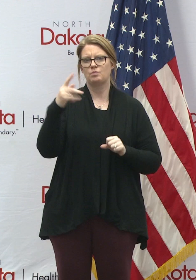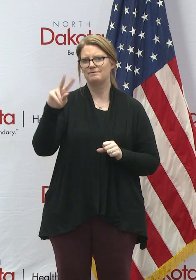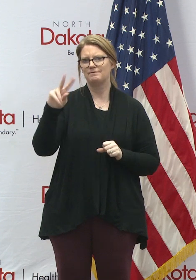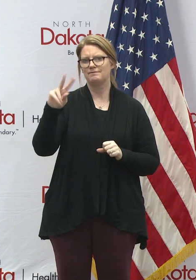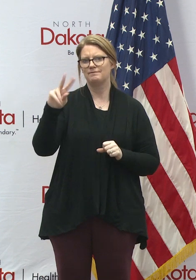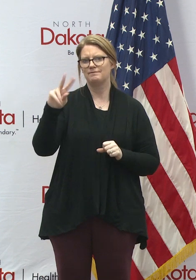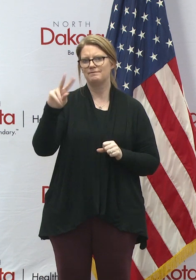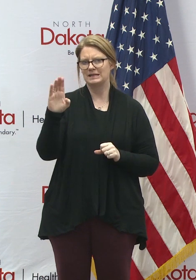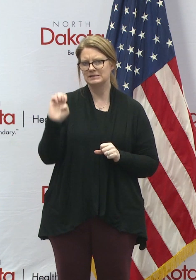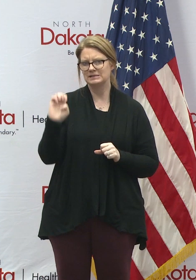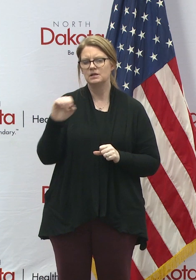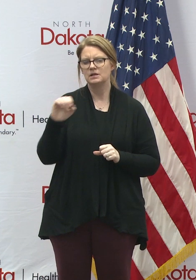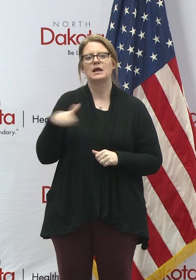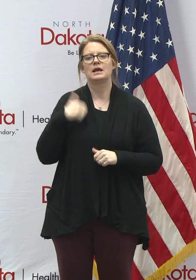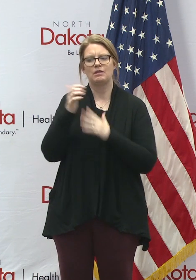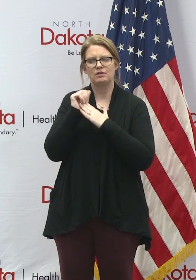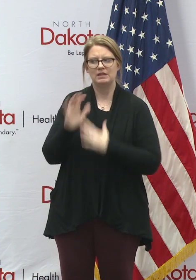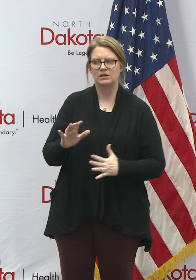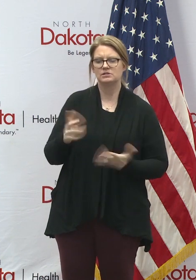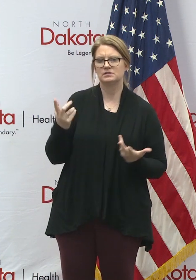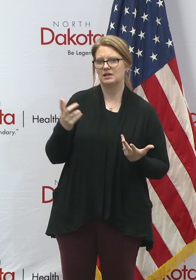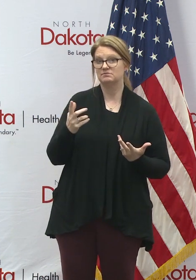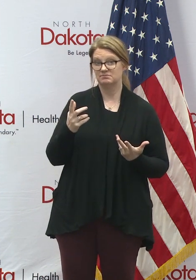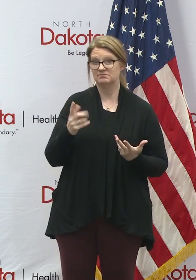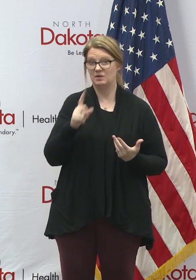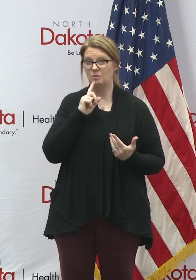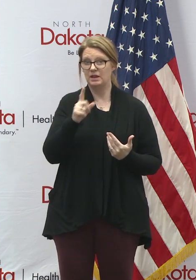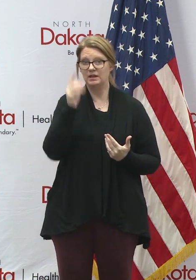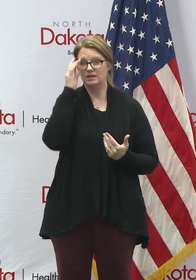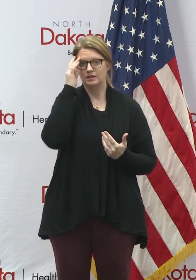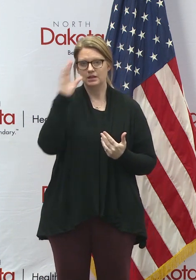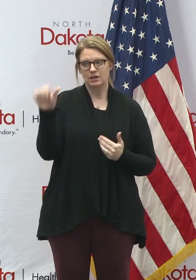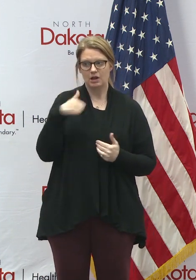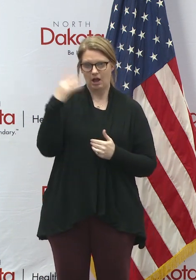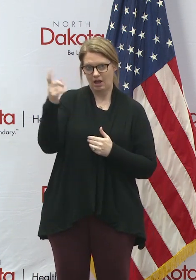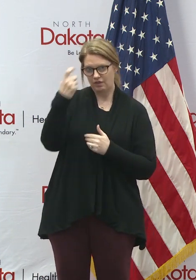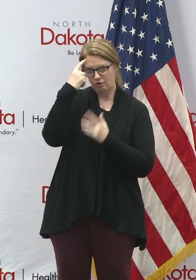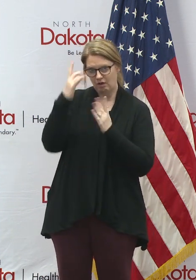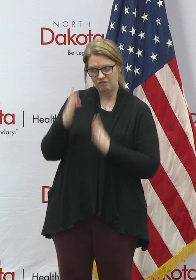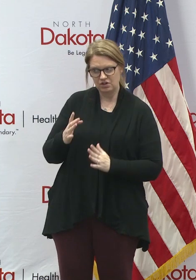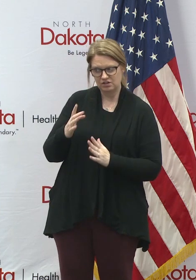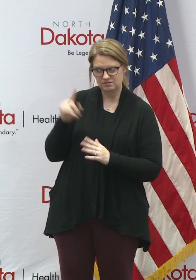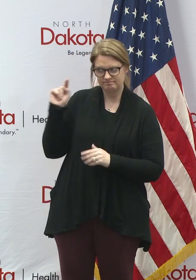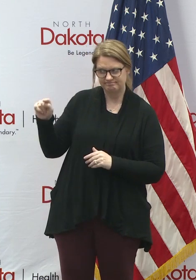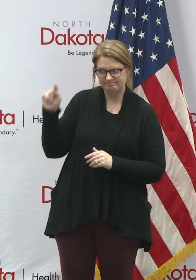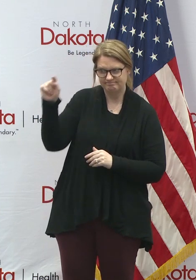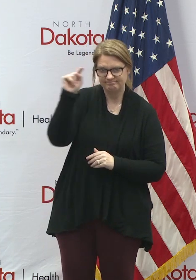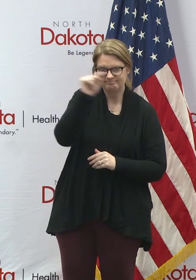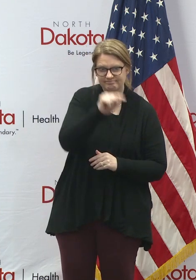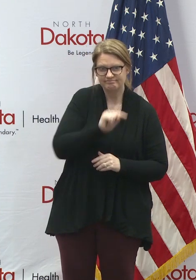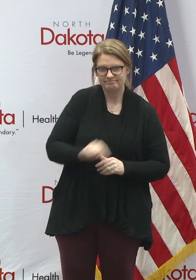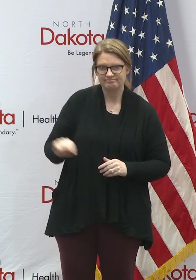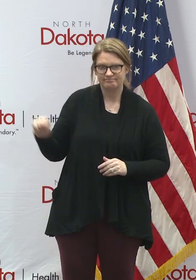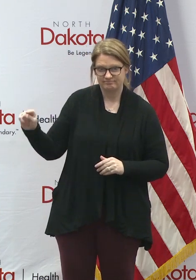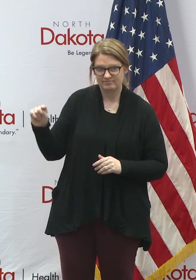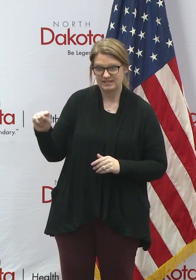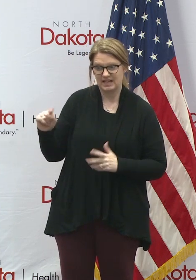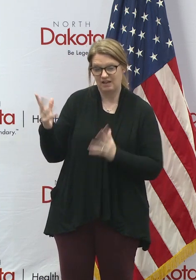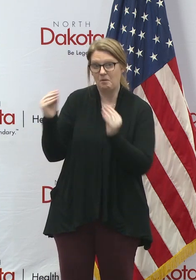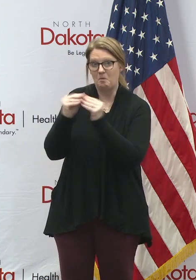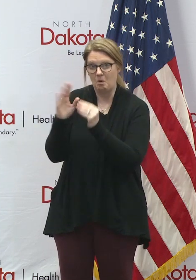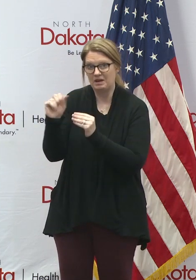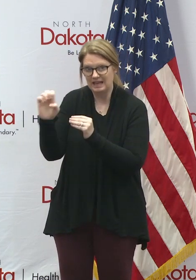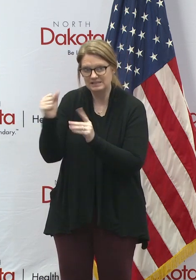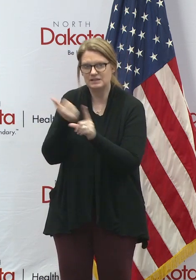other leaders, it's apparent that other governors that are further into this are running into very stressed situations in